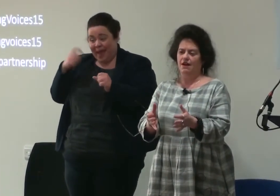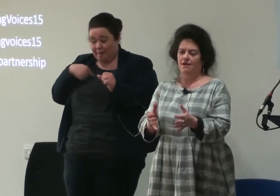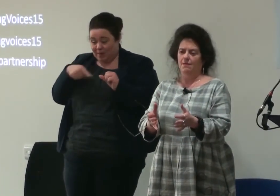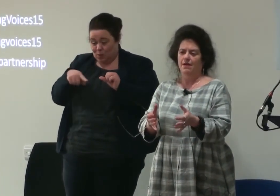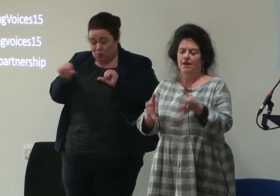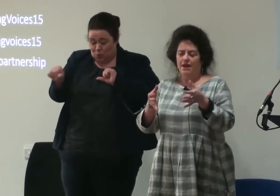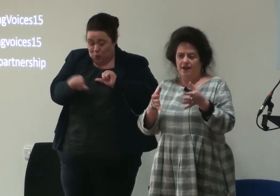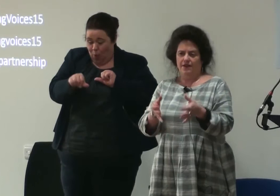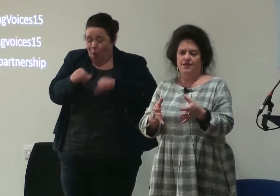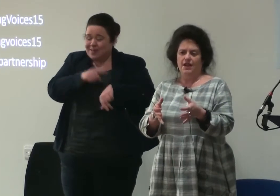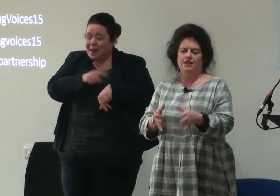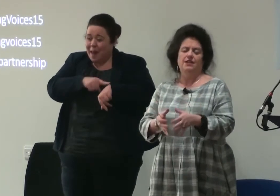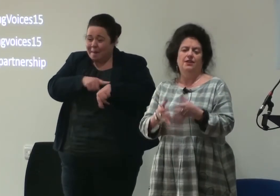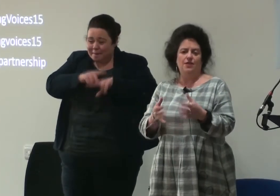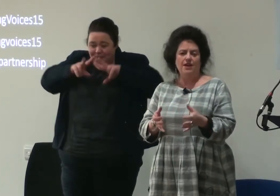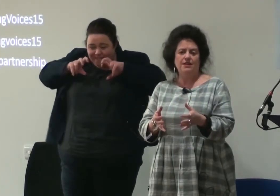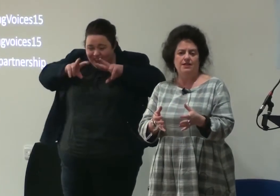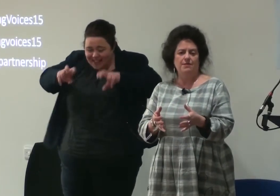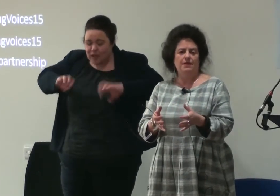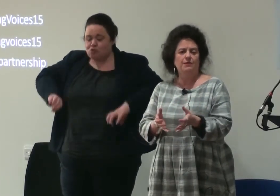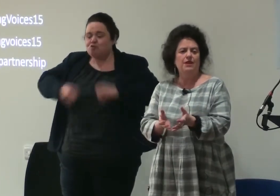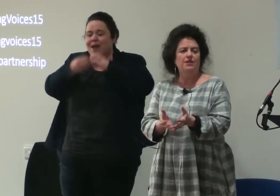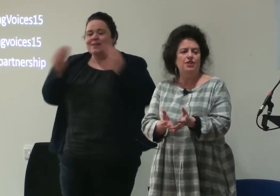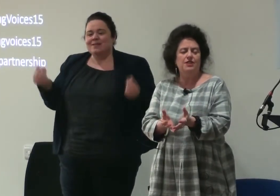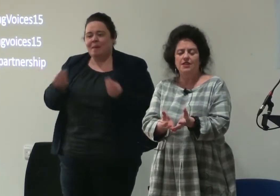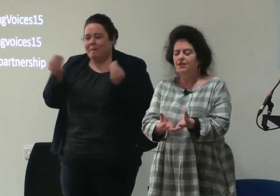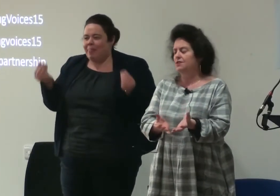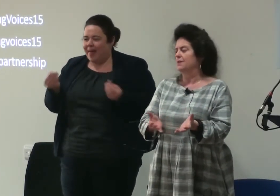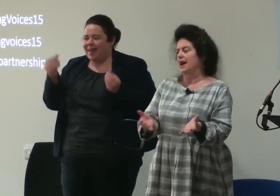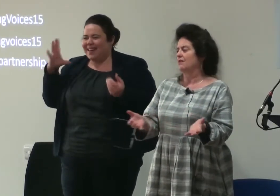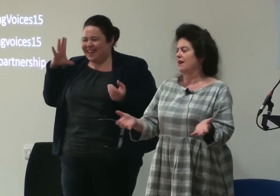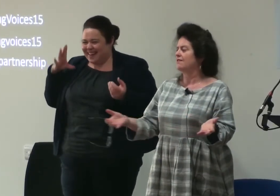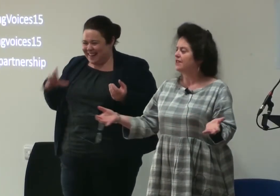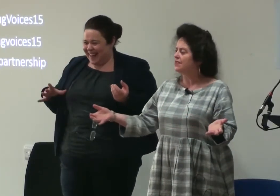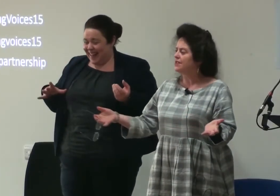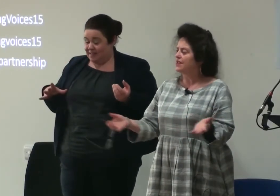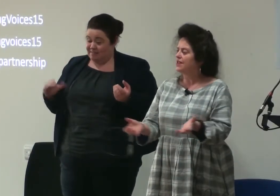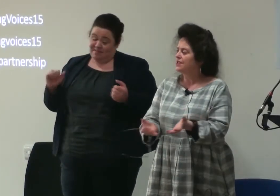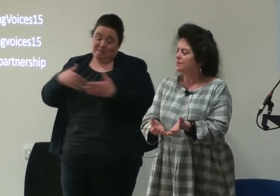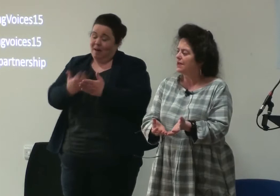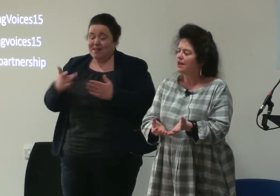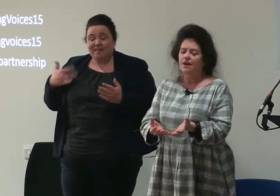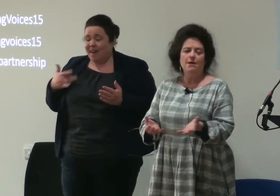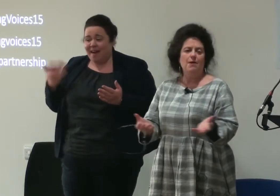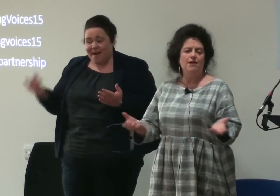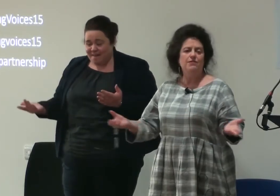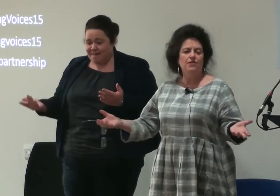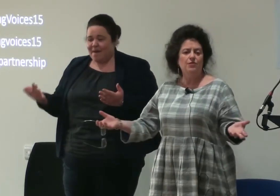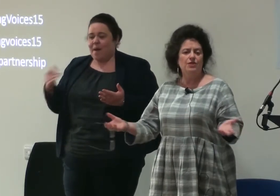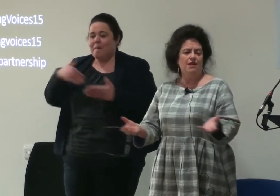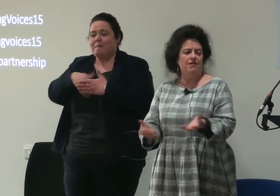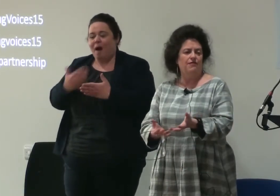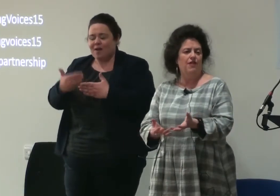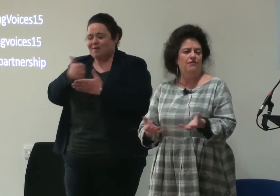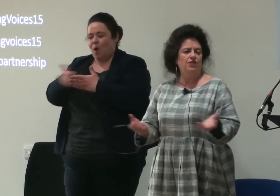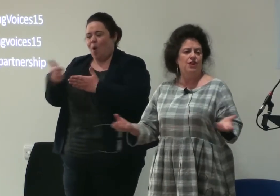amount of time investigating and creating something that really just needs to be how life is that needs to be part of